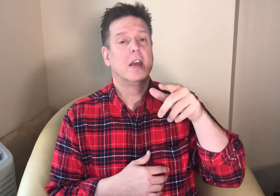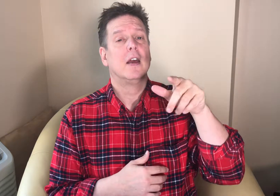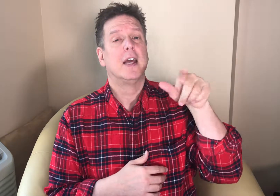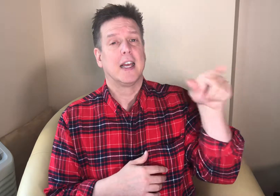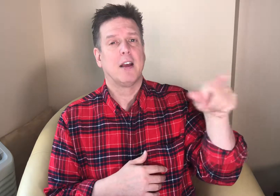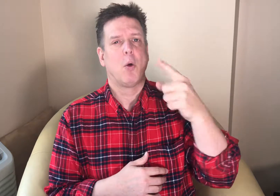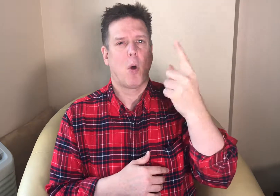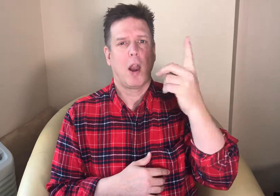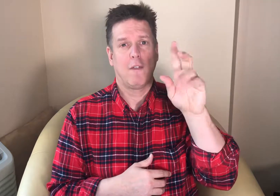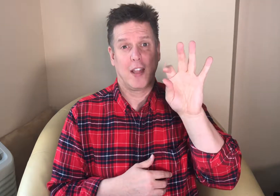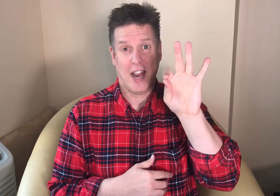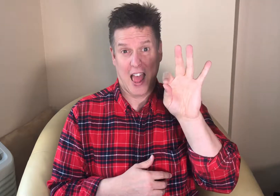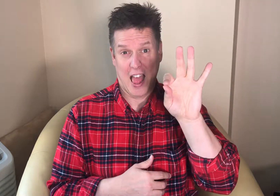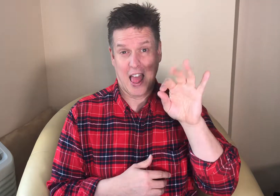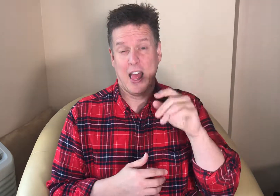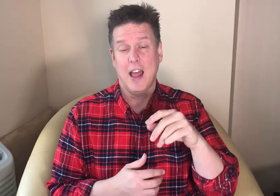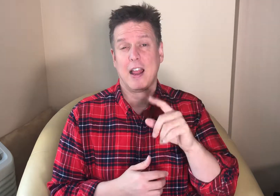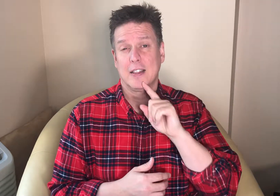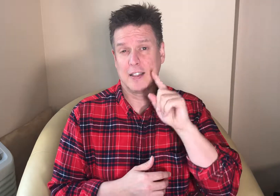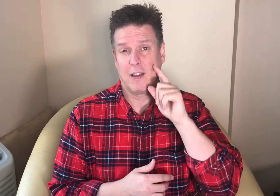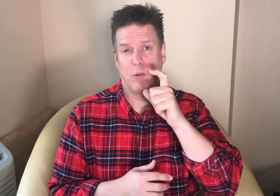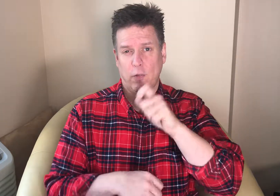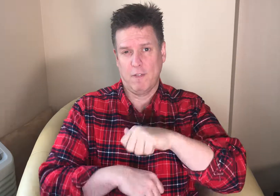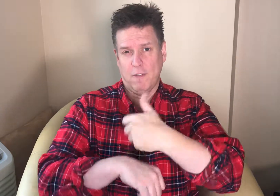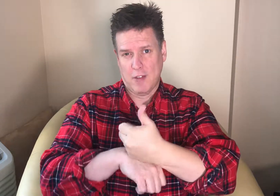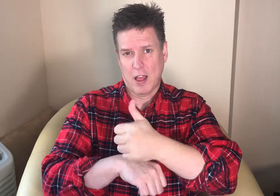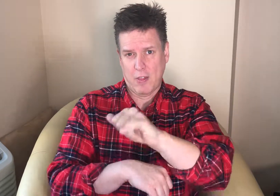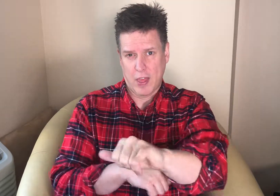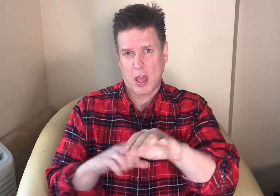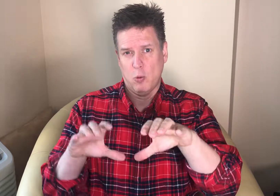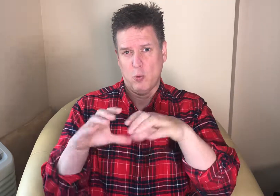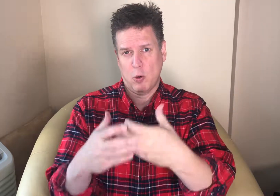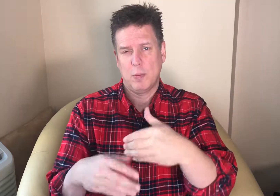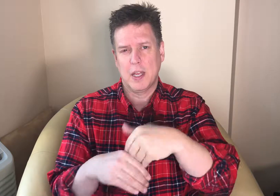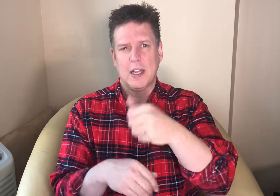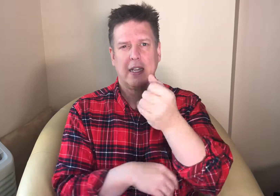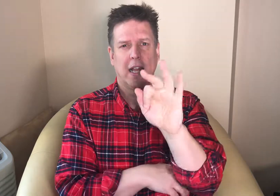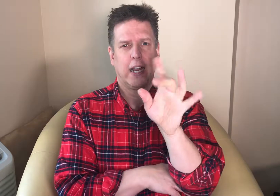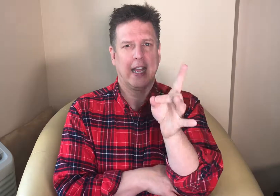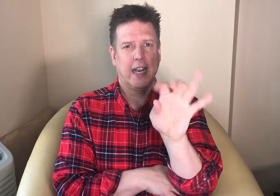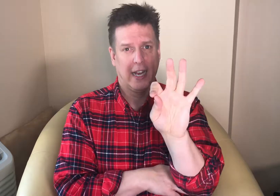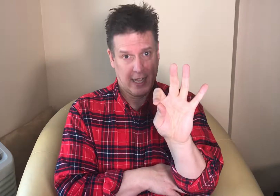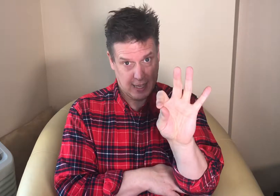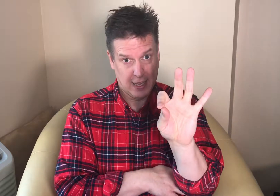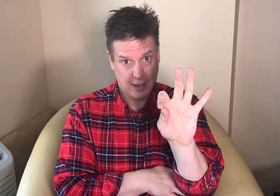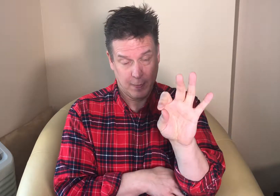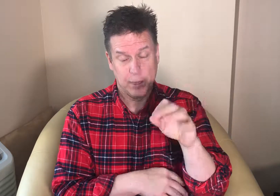art and DeVIA anyway he was one of these nine deaf artists who founded this group in 1989